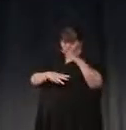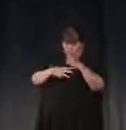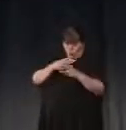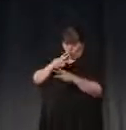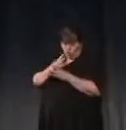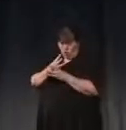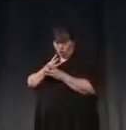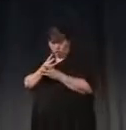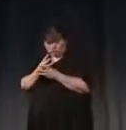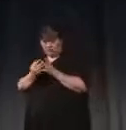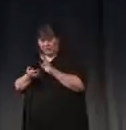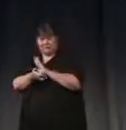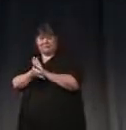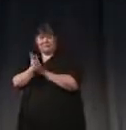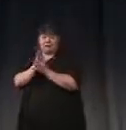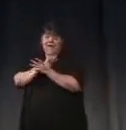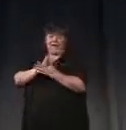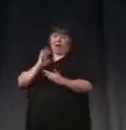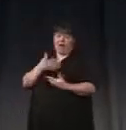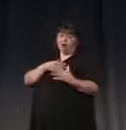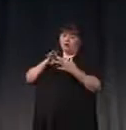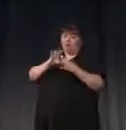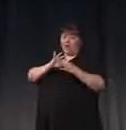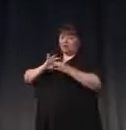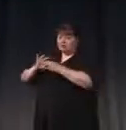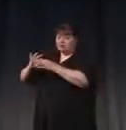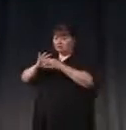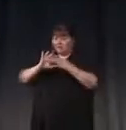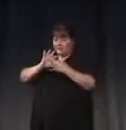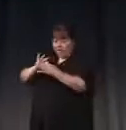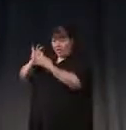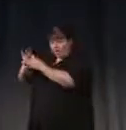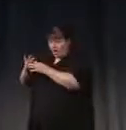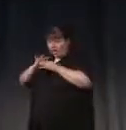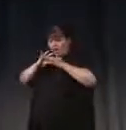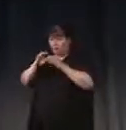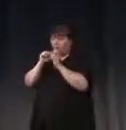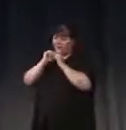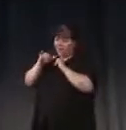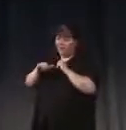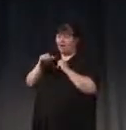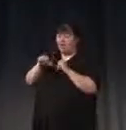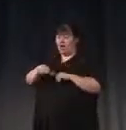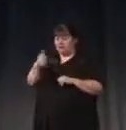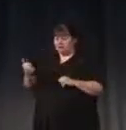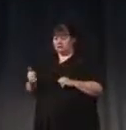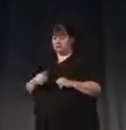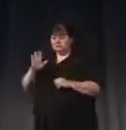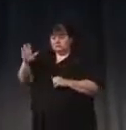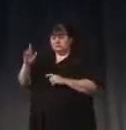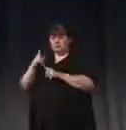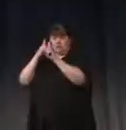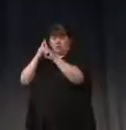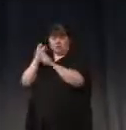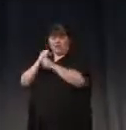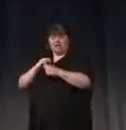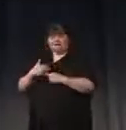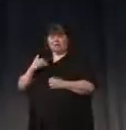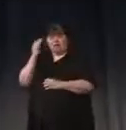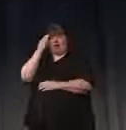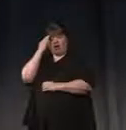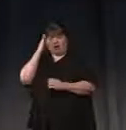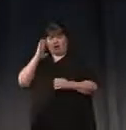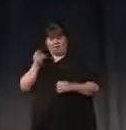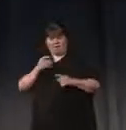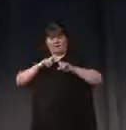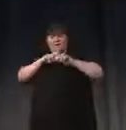dwell, to our entangled relationships with that world and others in it. His aim is, I think, to make us aware of our co